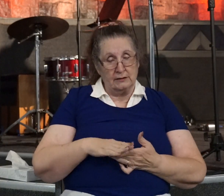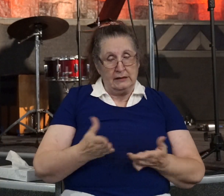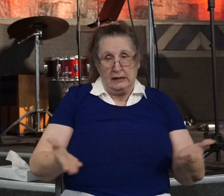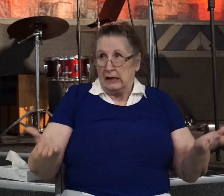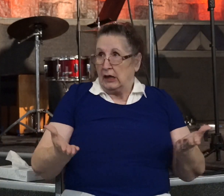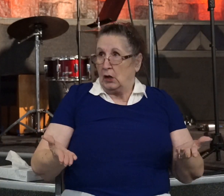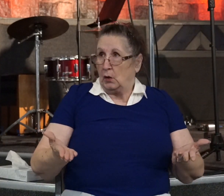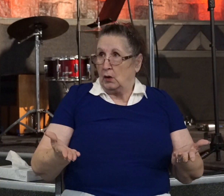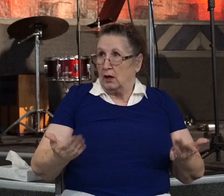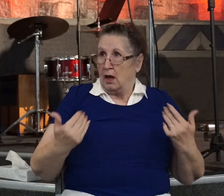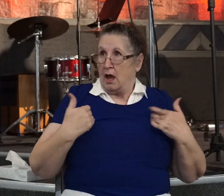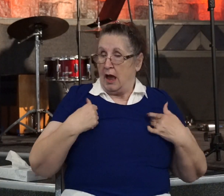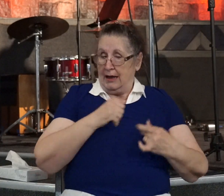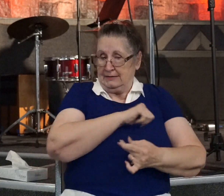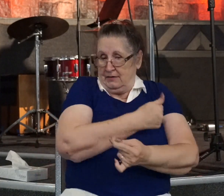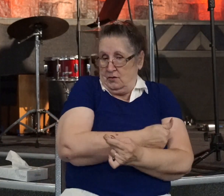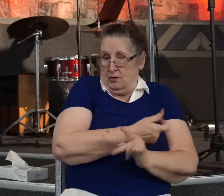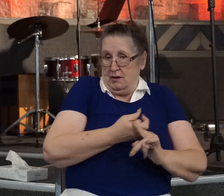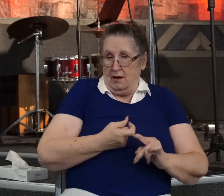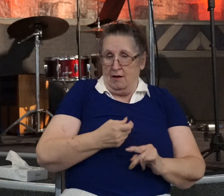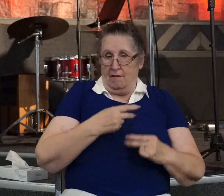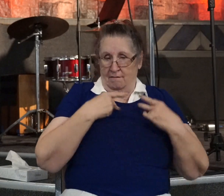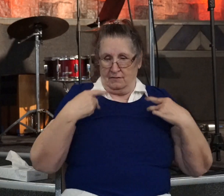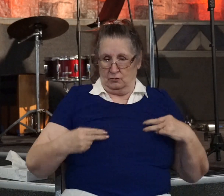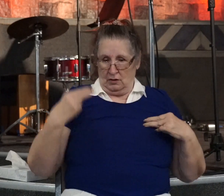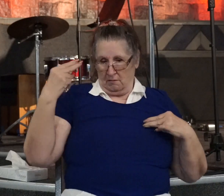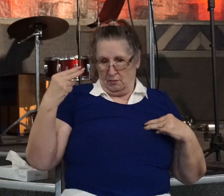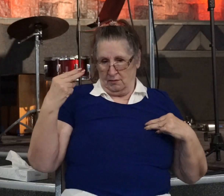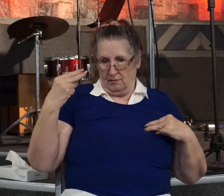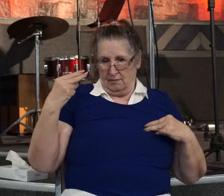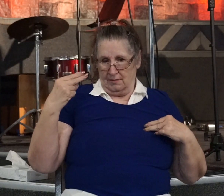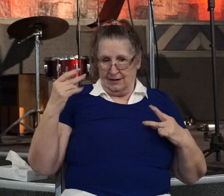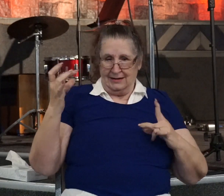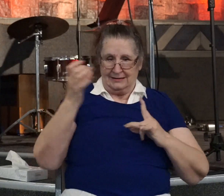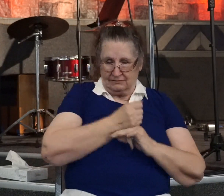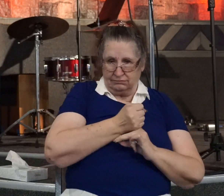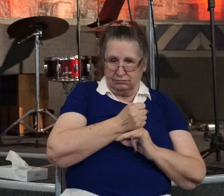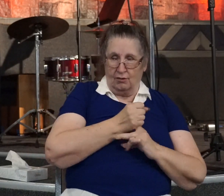he has authority from the chief priest to bind all who call on your name.